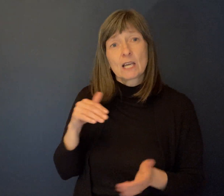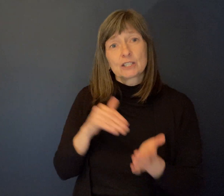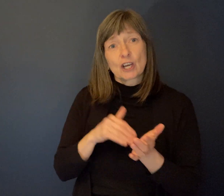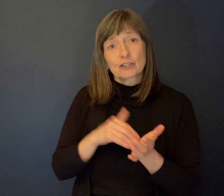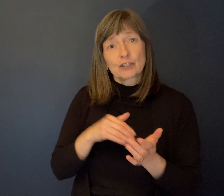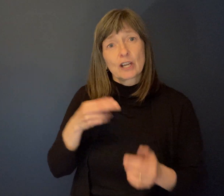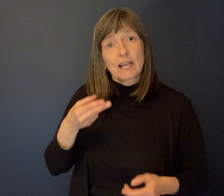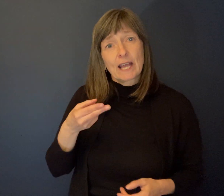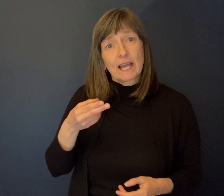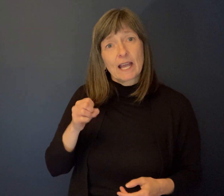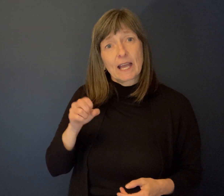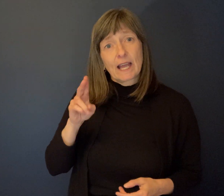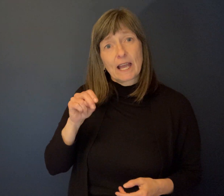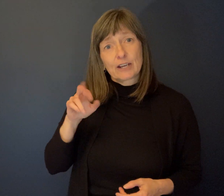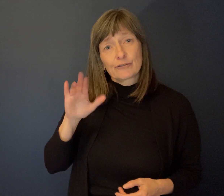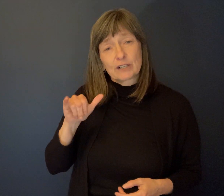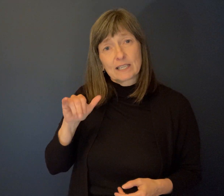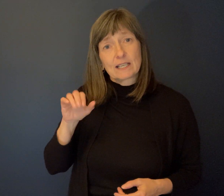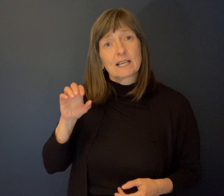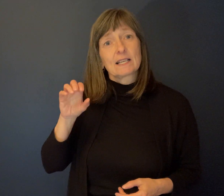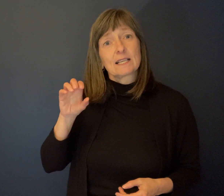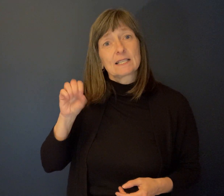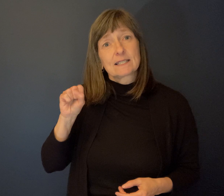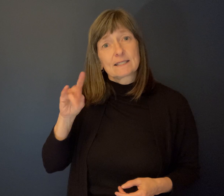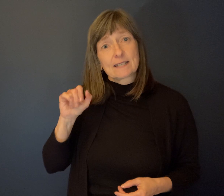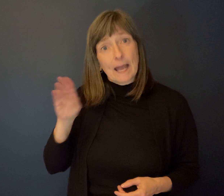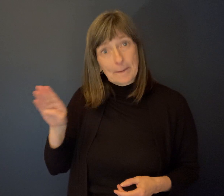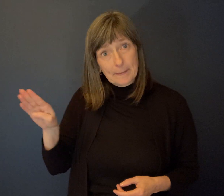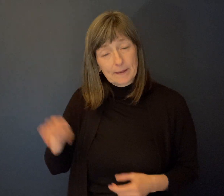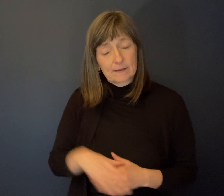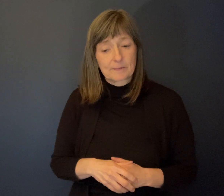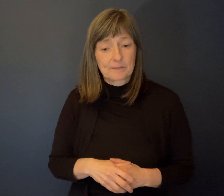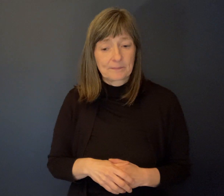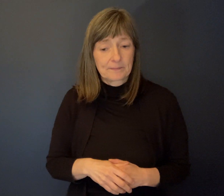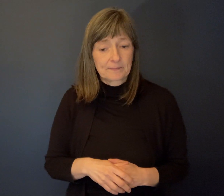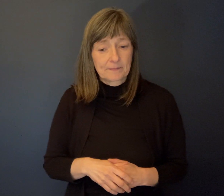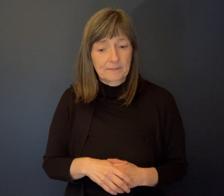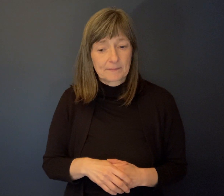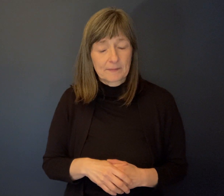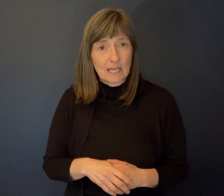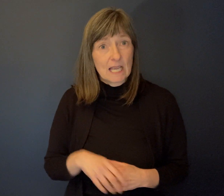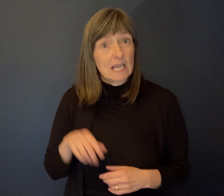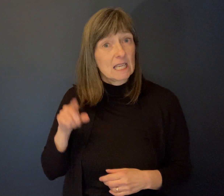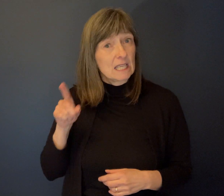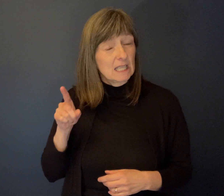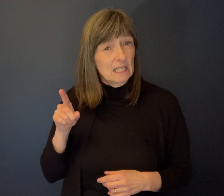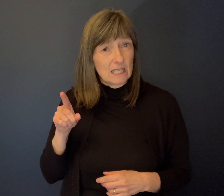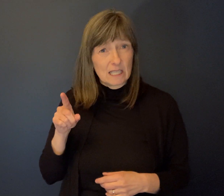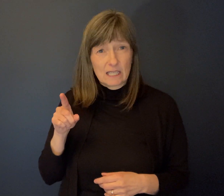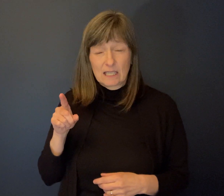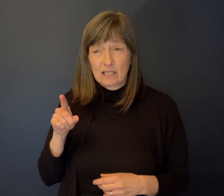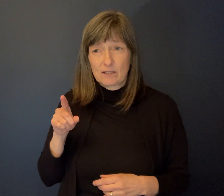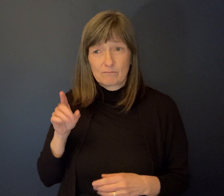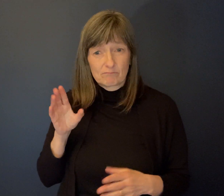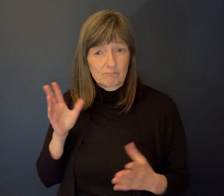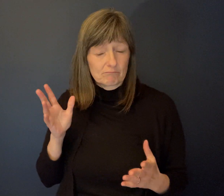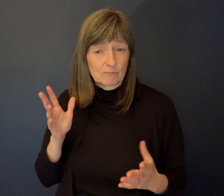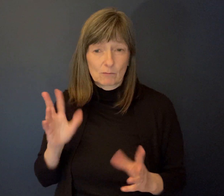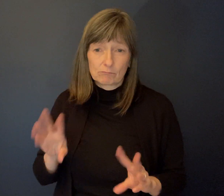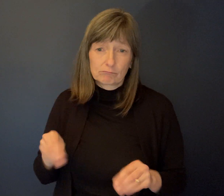Stab. Dr. Henry Stab was a man who devoted so much towards the work around people